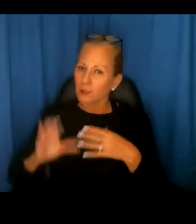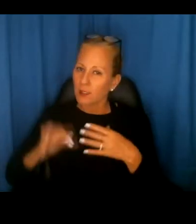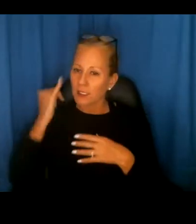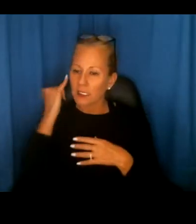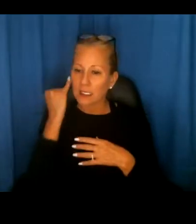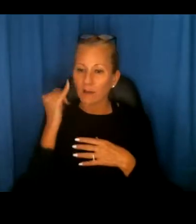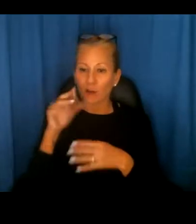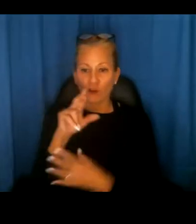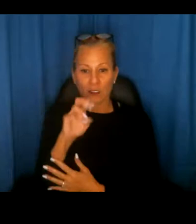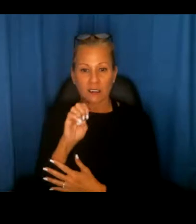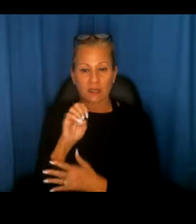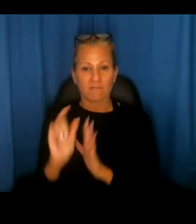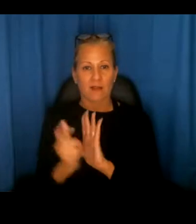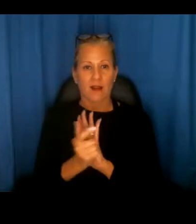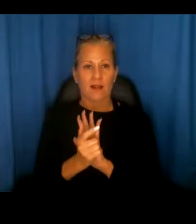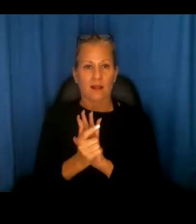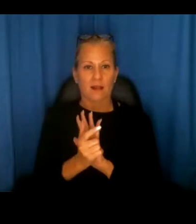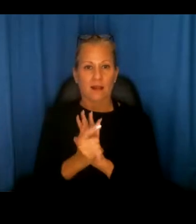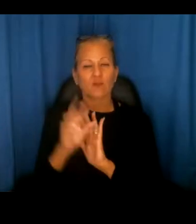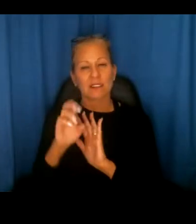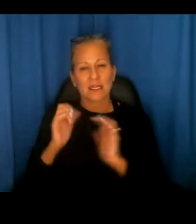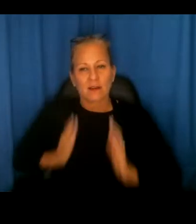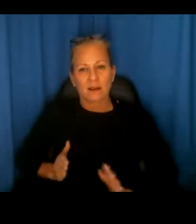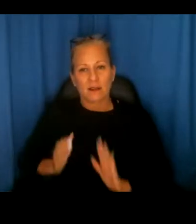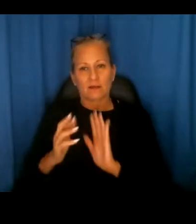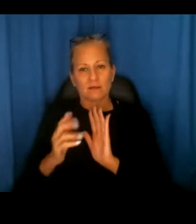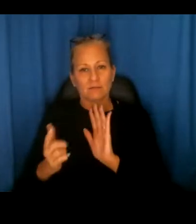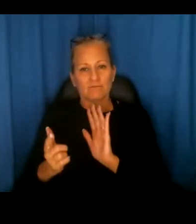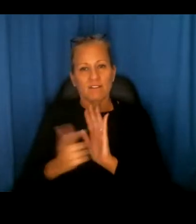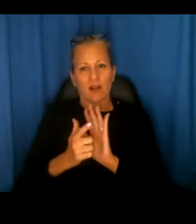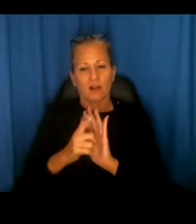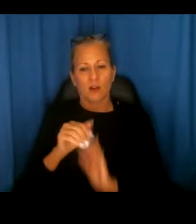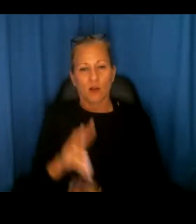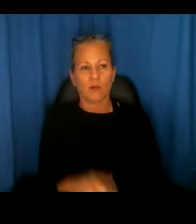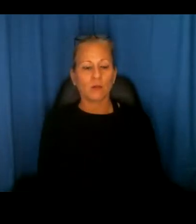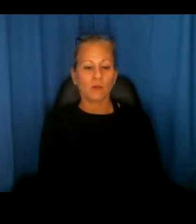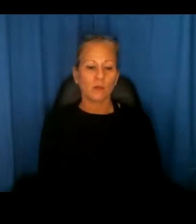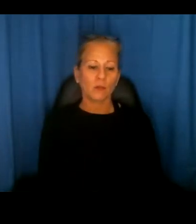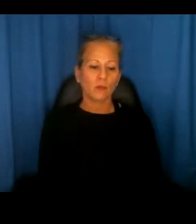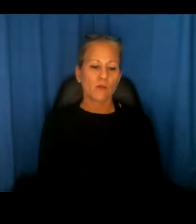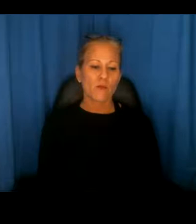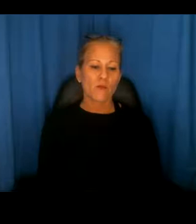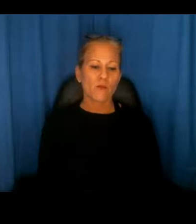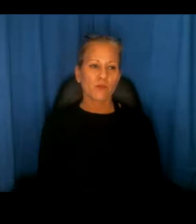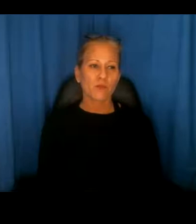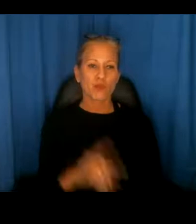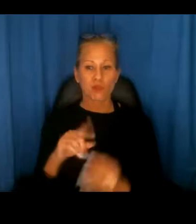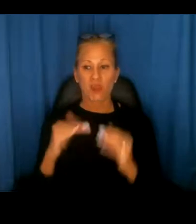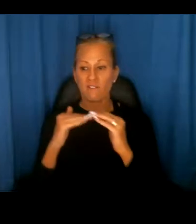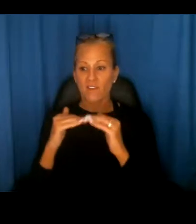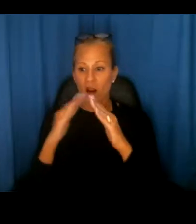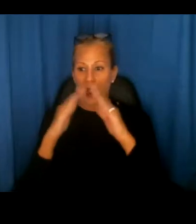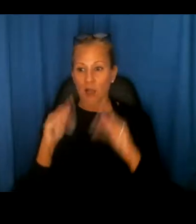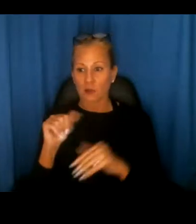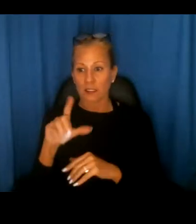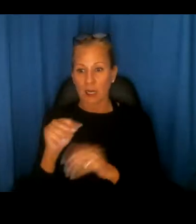estate professionals violate the law. So, you know, in addition to, you know, what the Fair Housing Act requires, uh, we